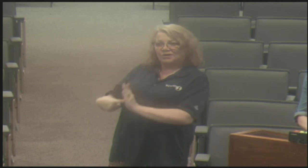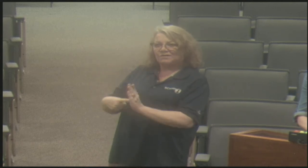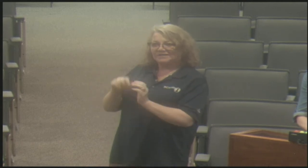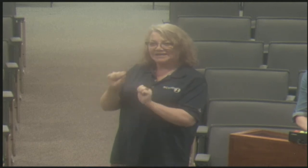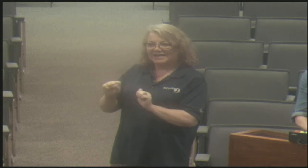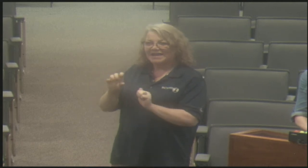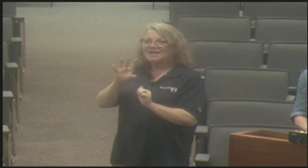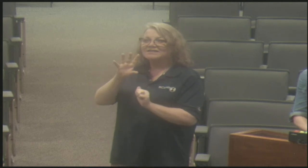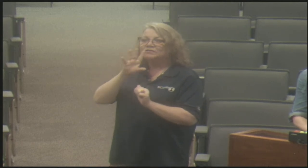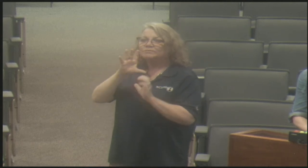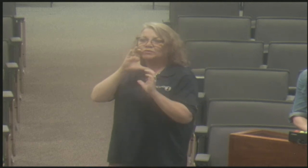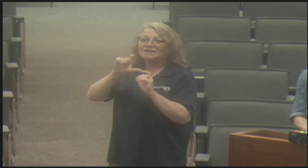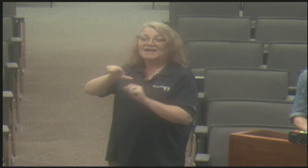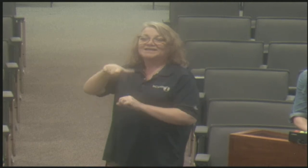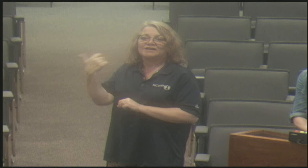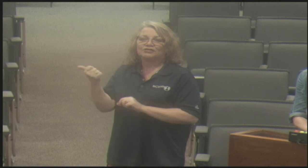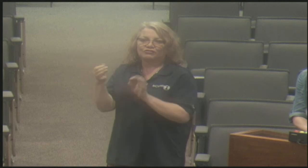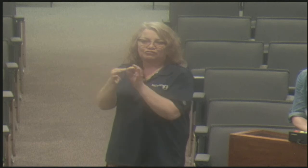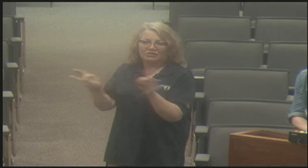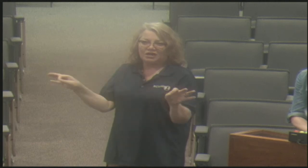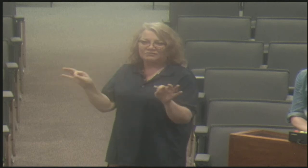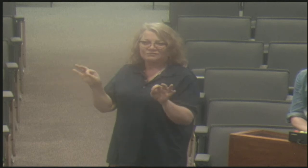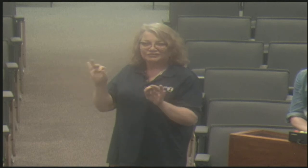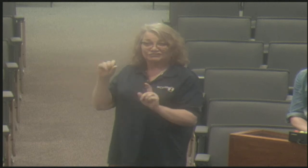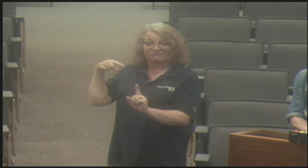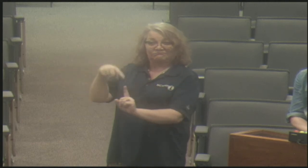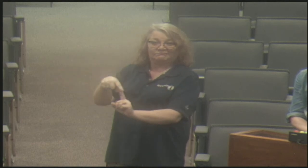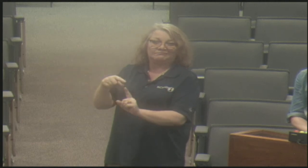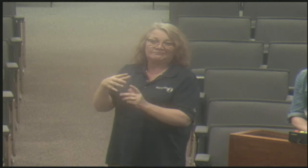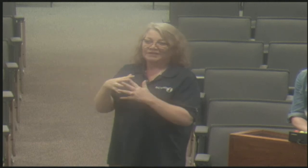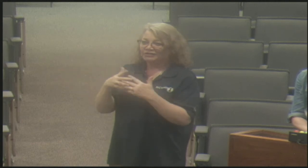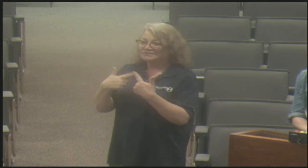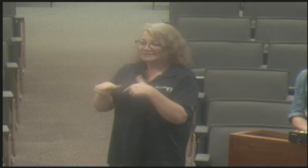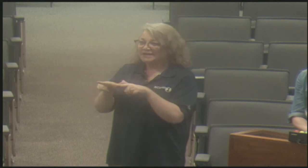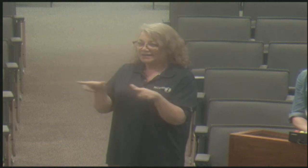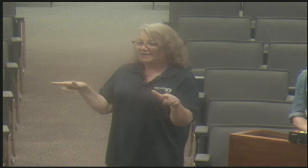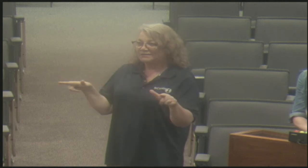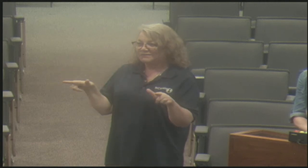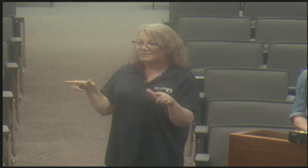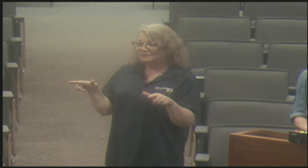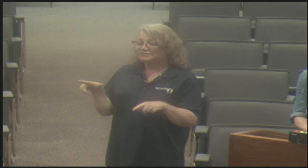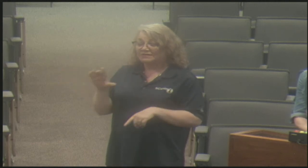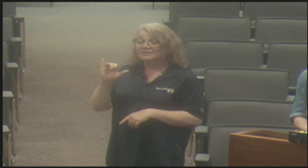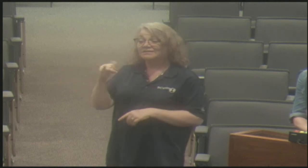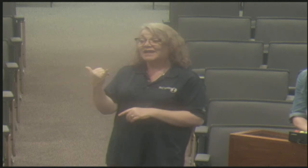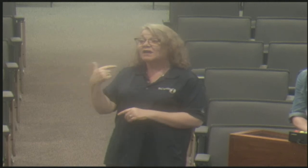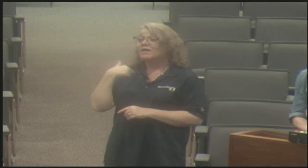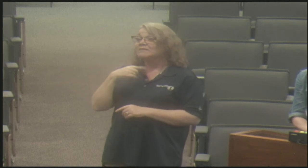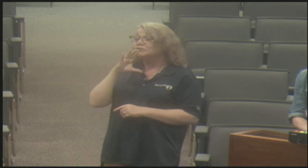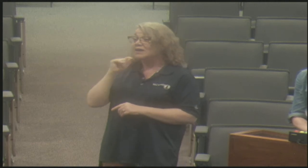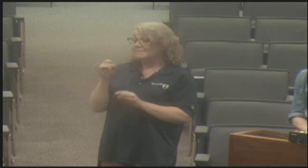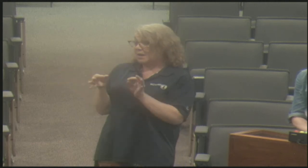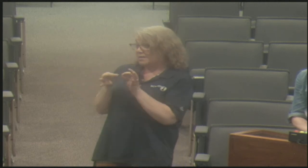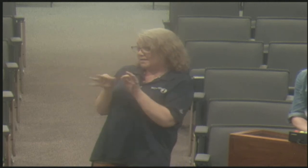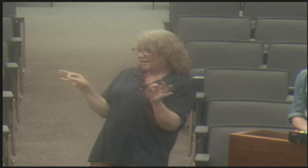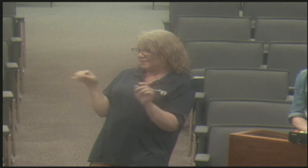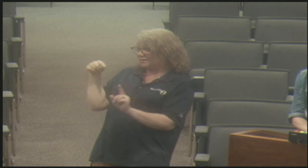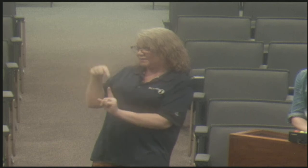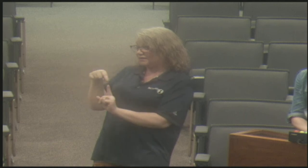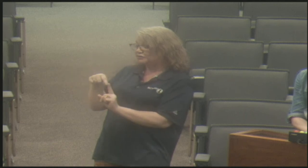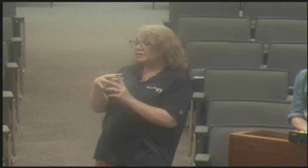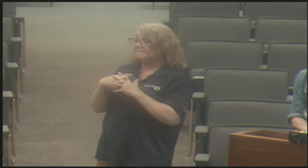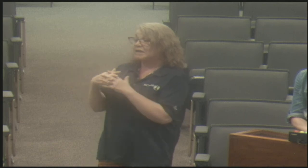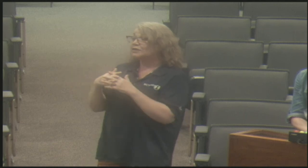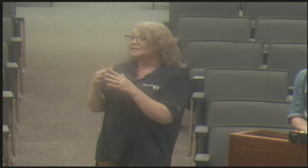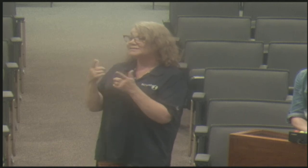um, that they are able to, um, substantiate that they do have this fluency in this language and that they can communicate directly with individuals